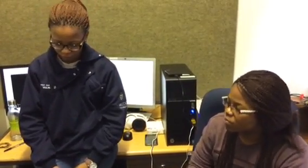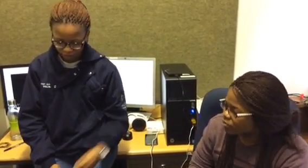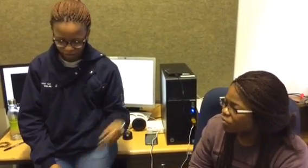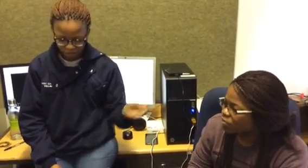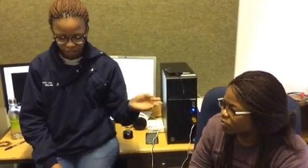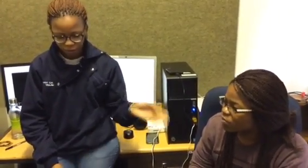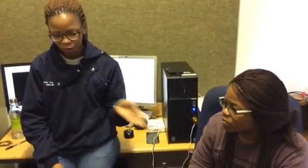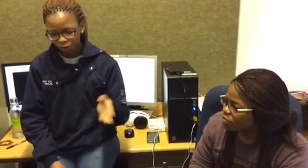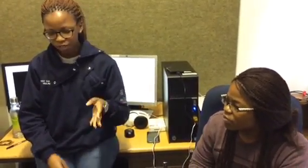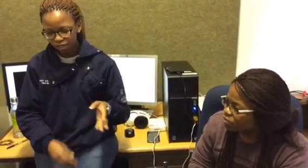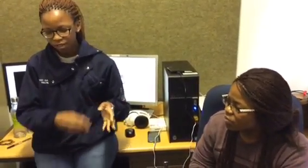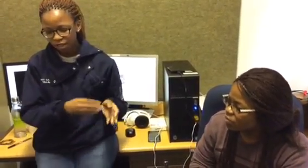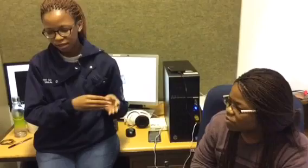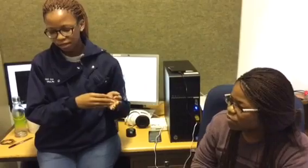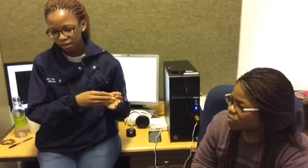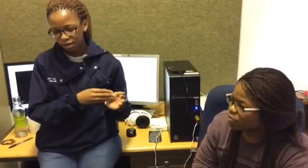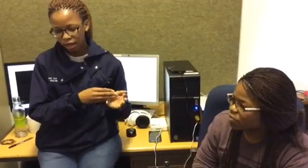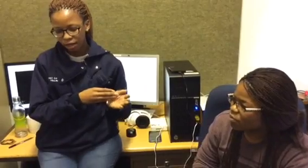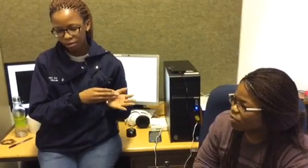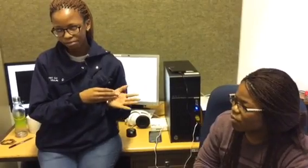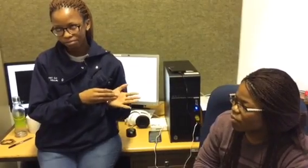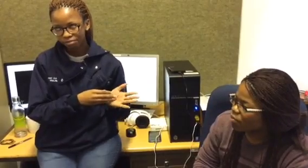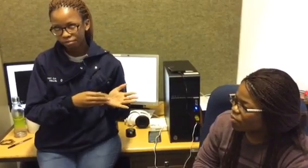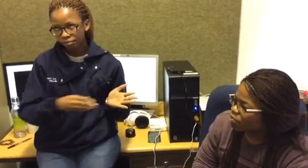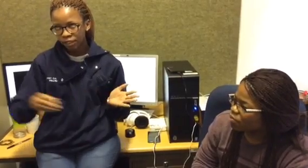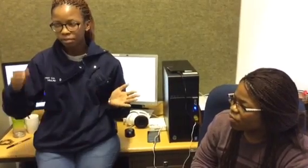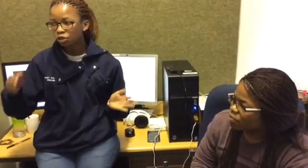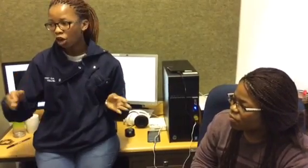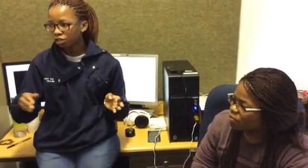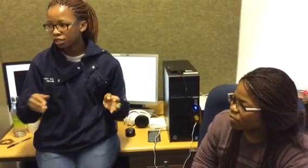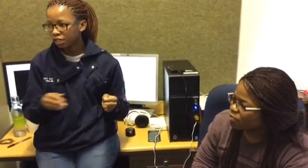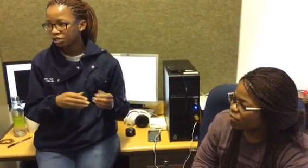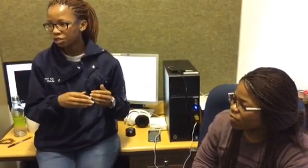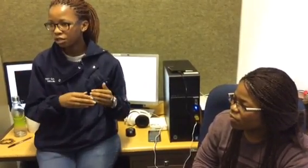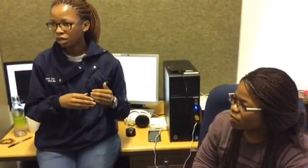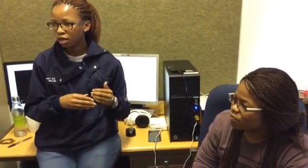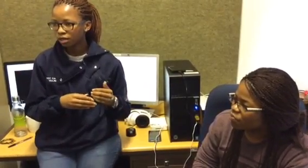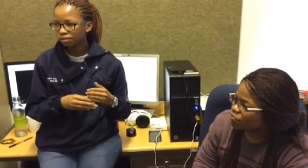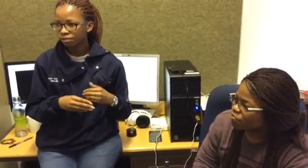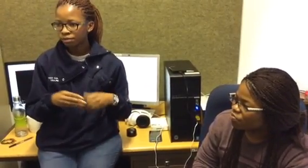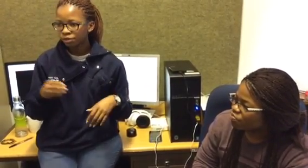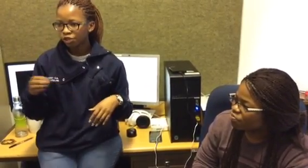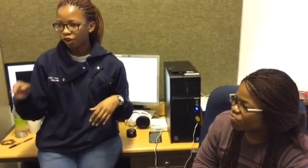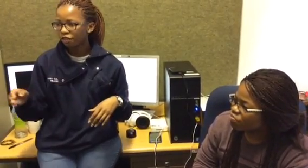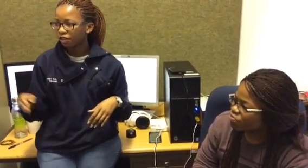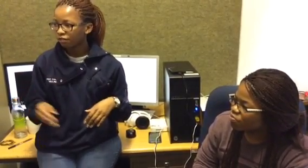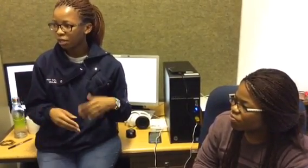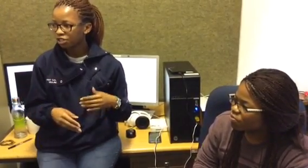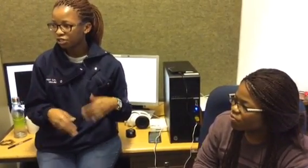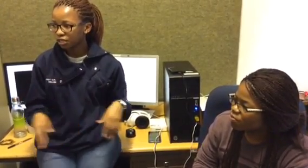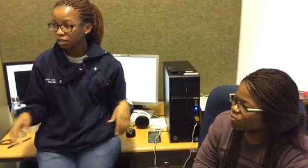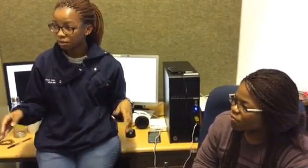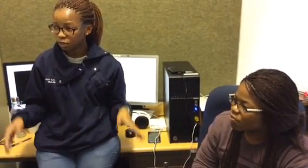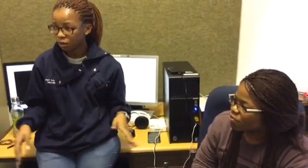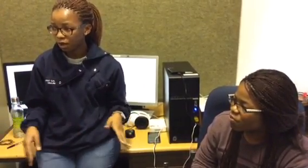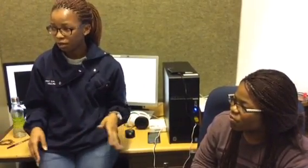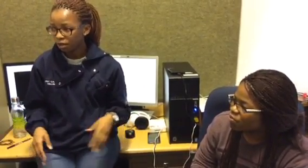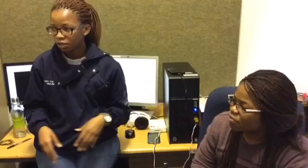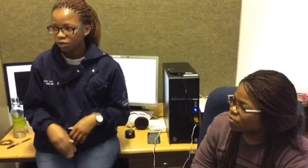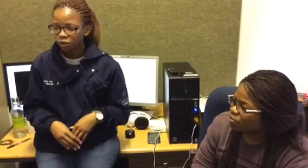and it's one of the reasons until um up to honours I took um geographic information systems as well so